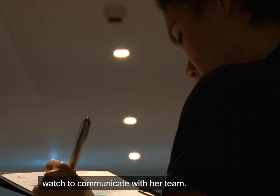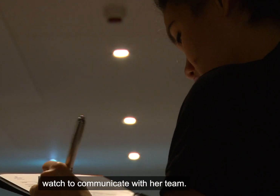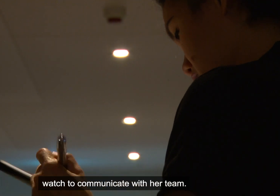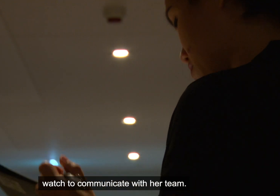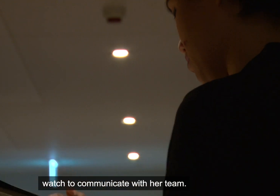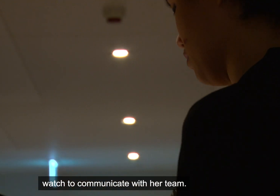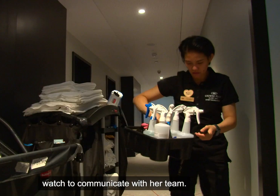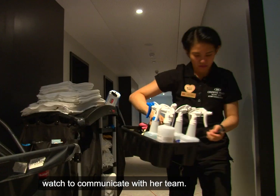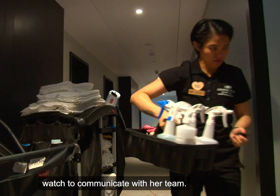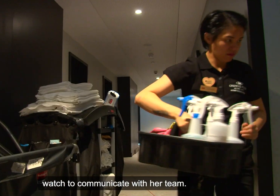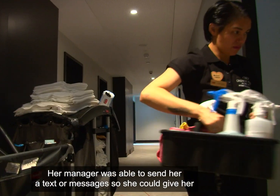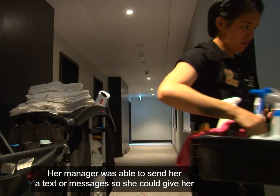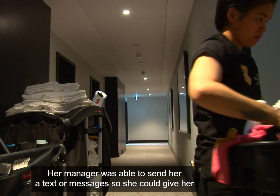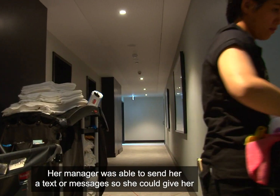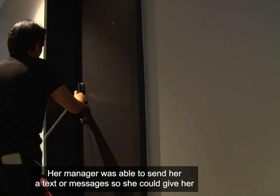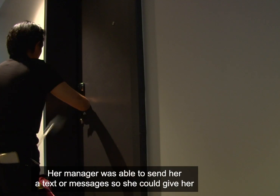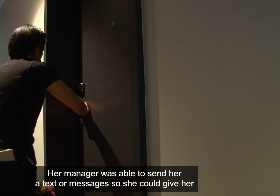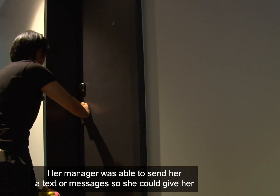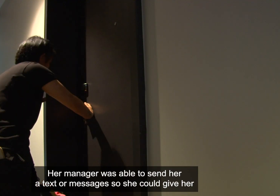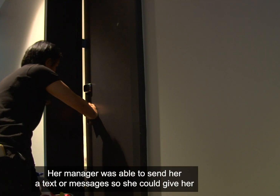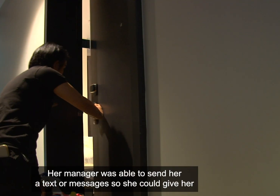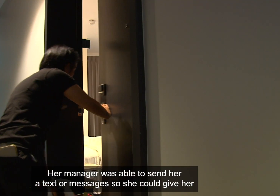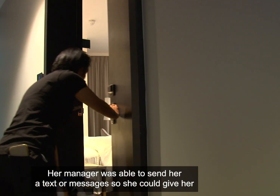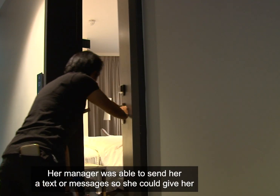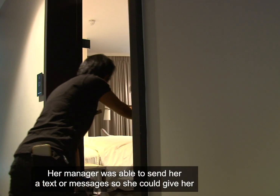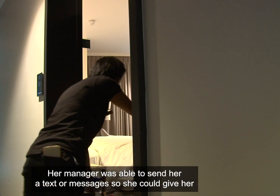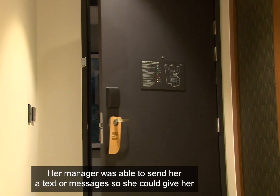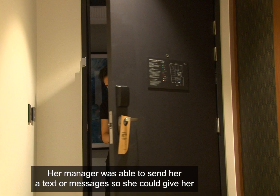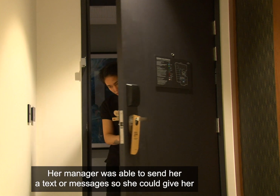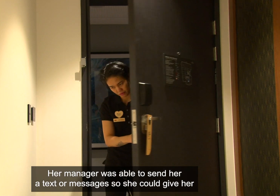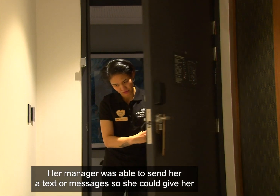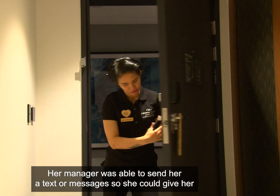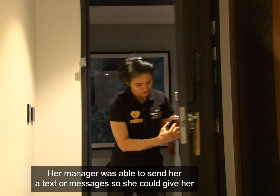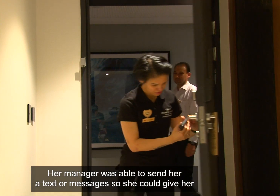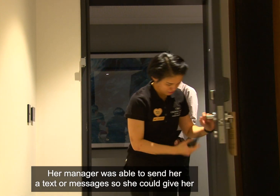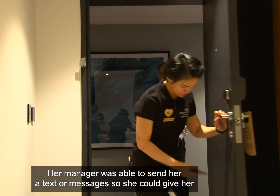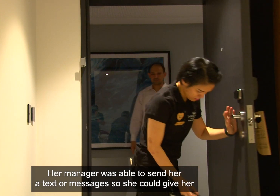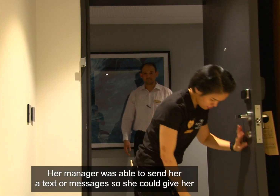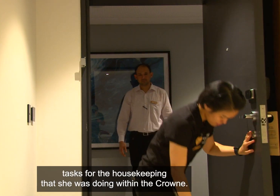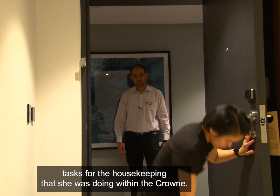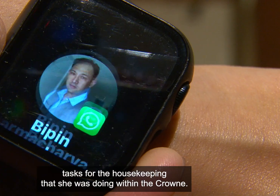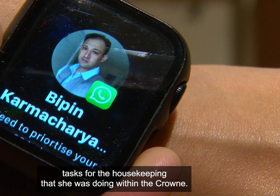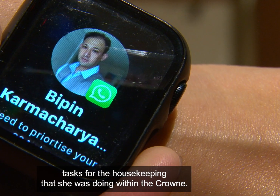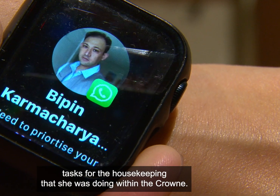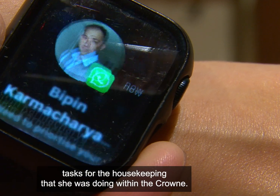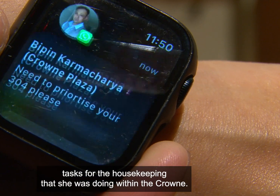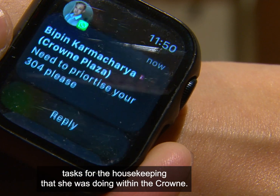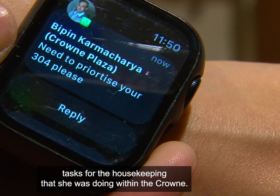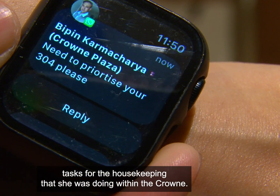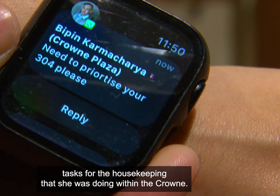to communicate with her team, so her manager was able to send her texts or messages so she could give her tasks for the housekeeping that she was doing within